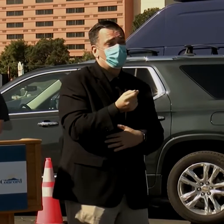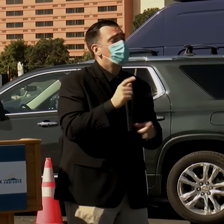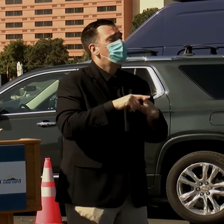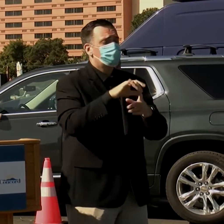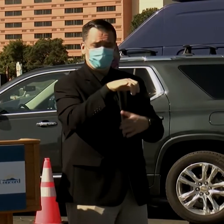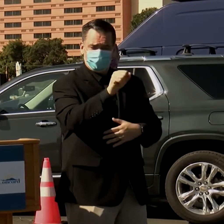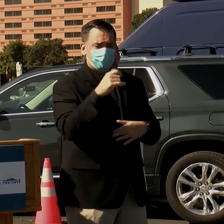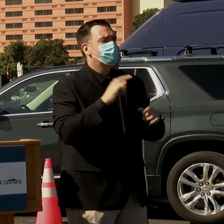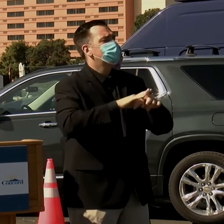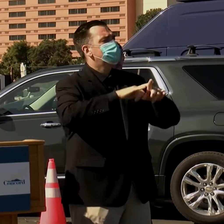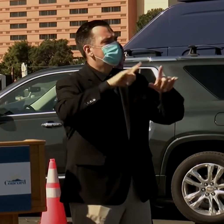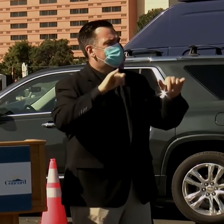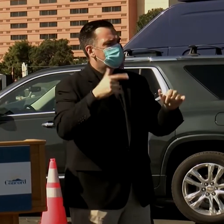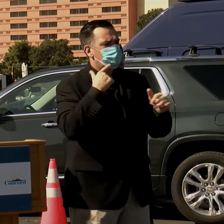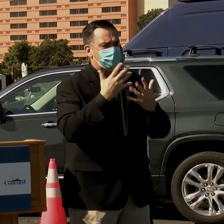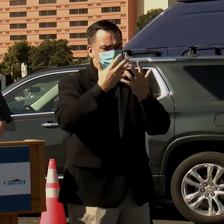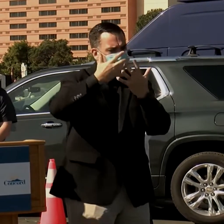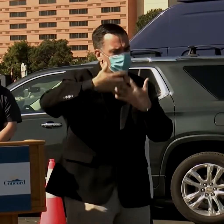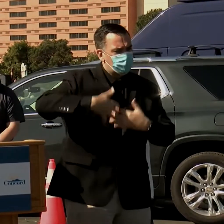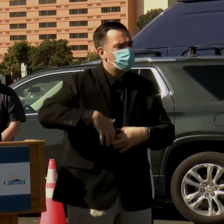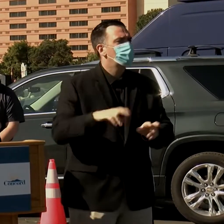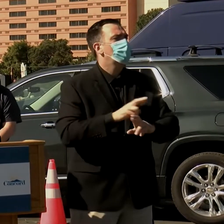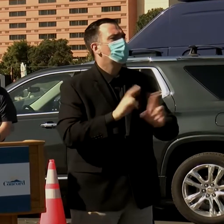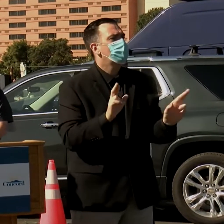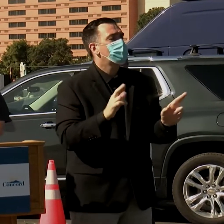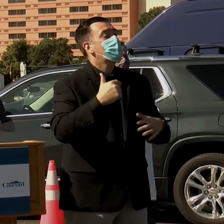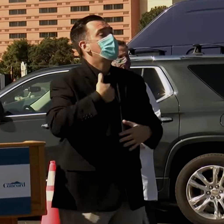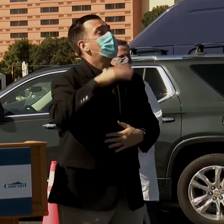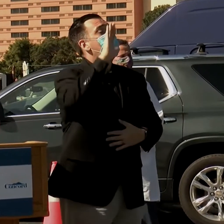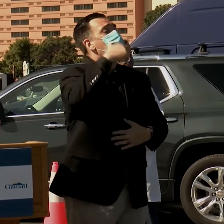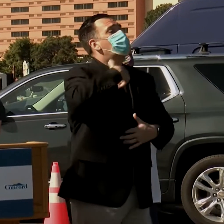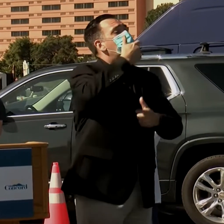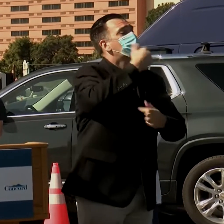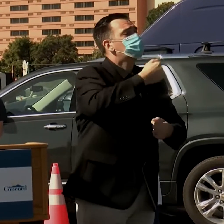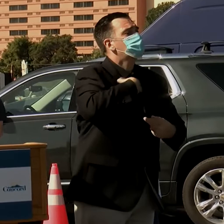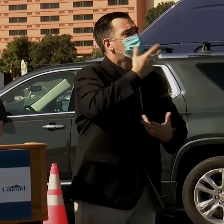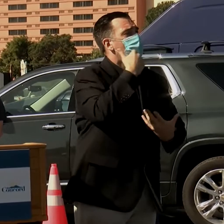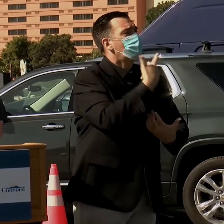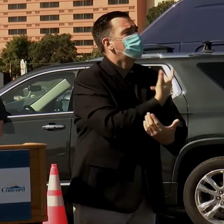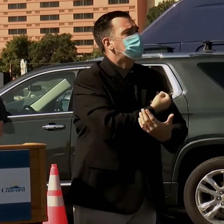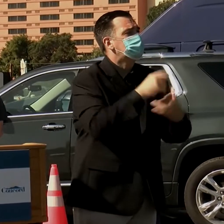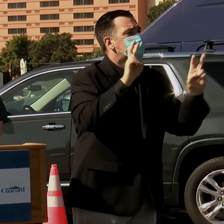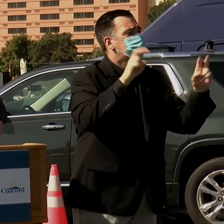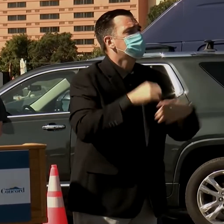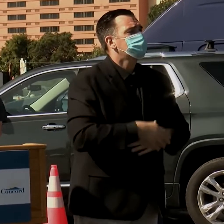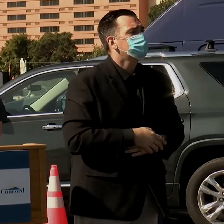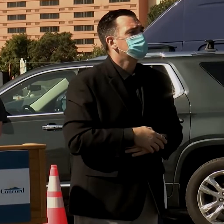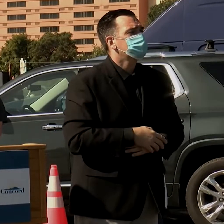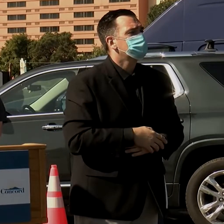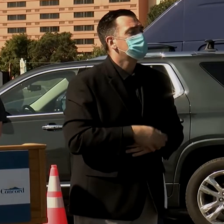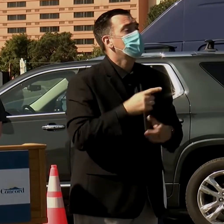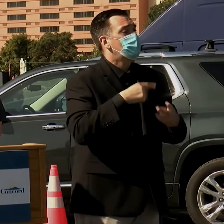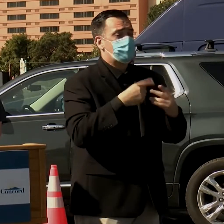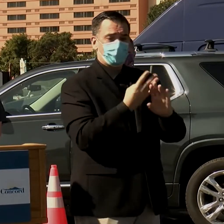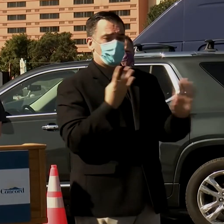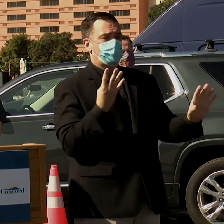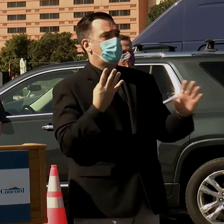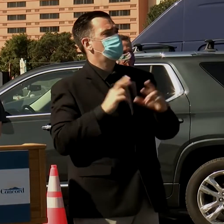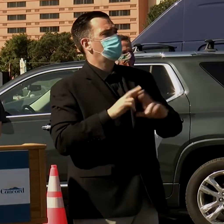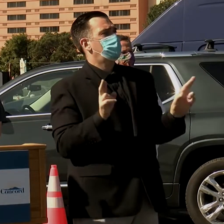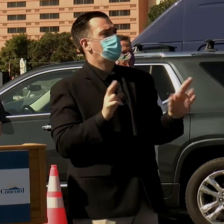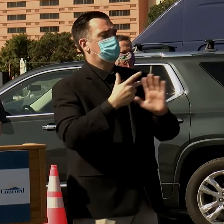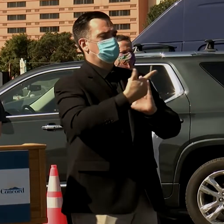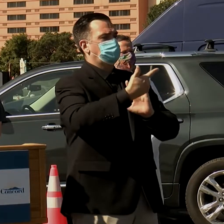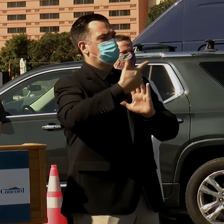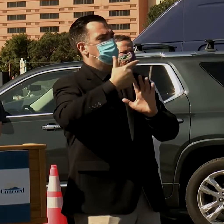have a system that can accommodate you saying, I'm interested, I want to get my vaccine and then you're in line. And so